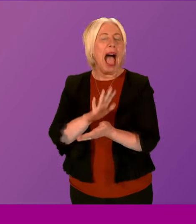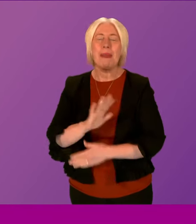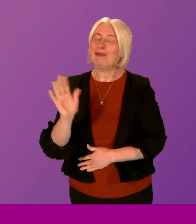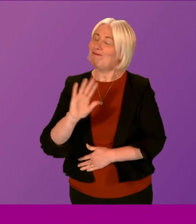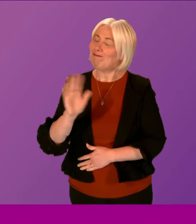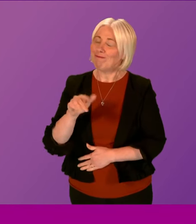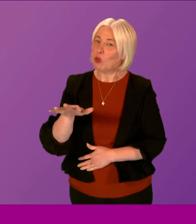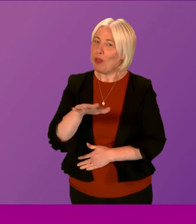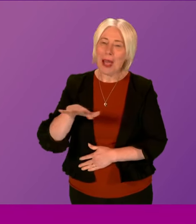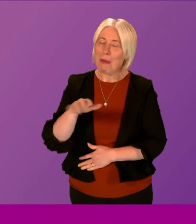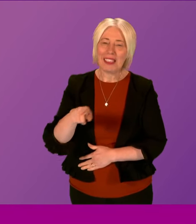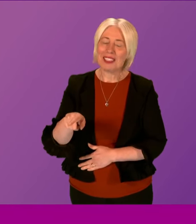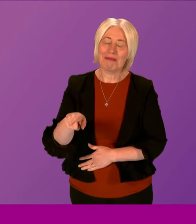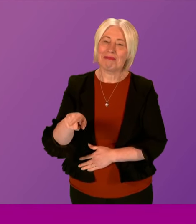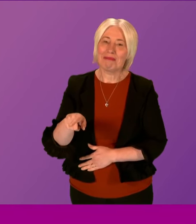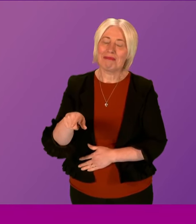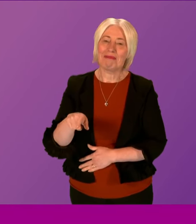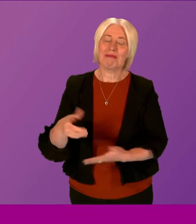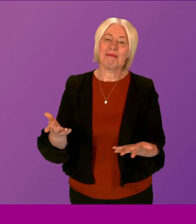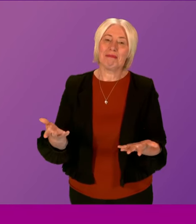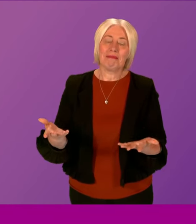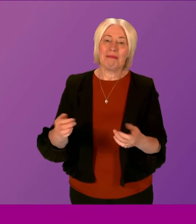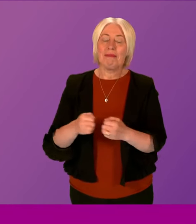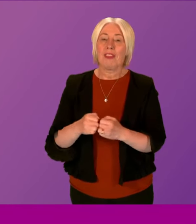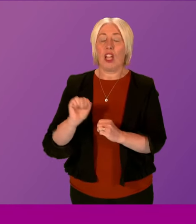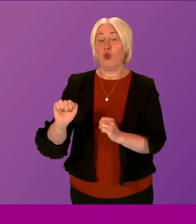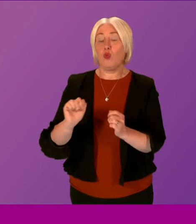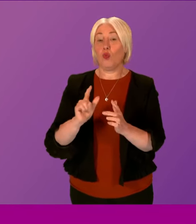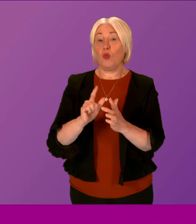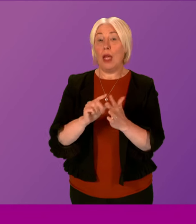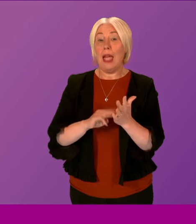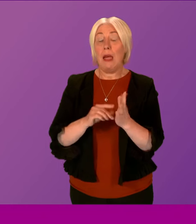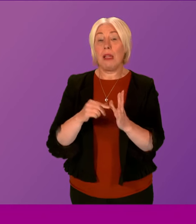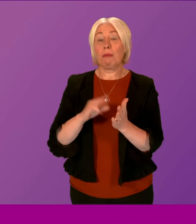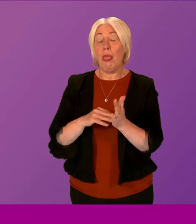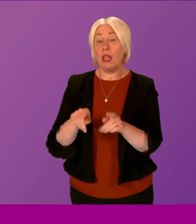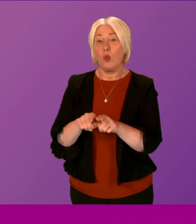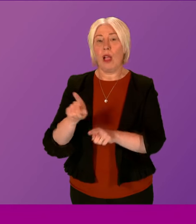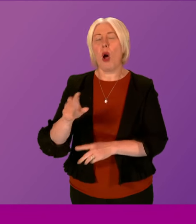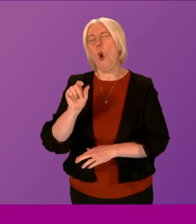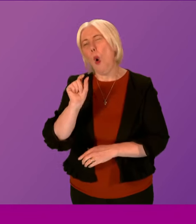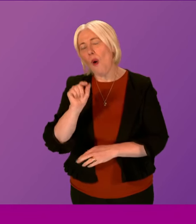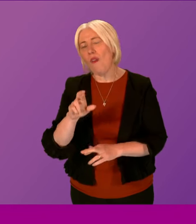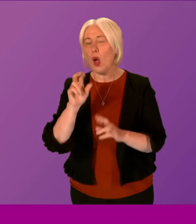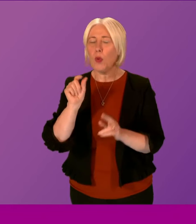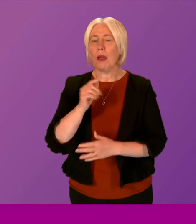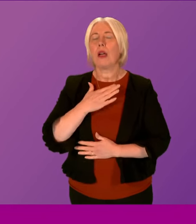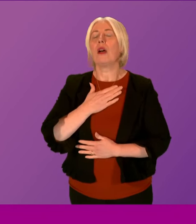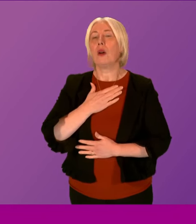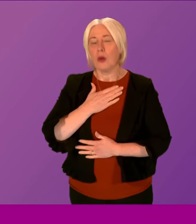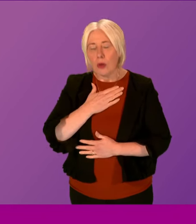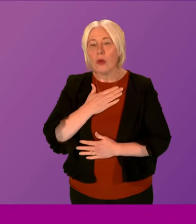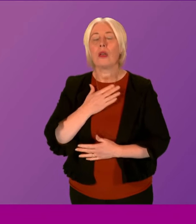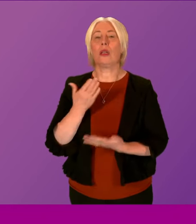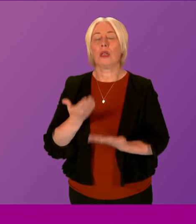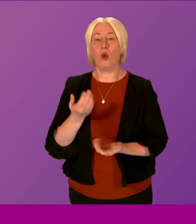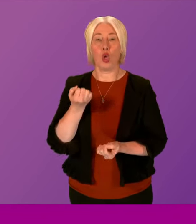family, and to Margaret in particular. But I hope it does give a small, tiny crumb of comfort that justice to some